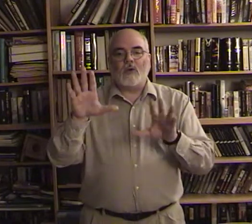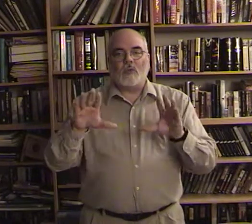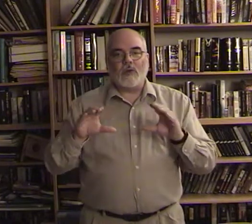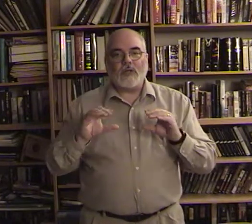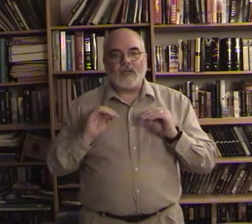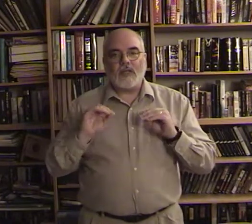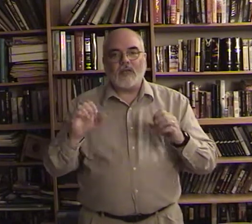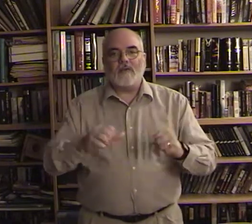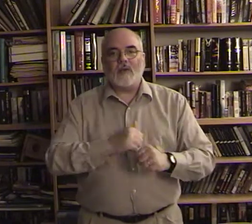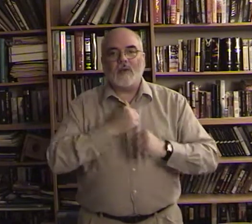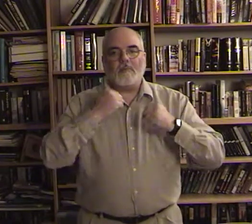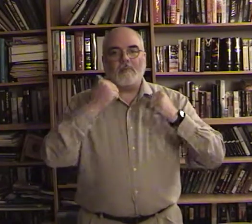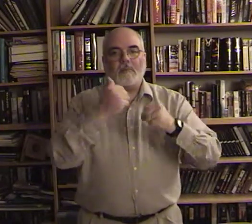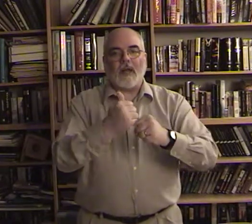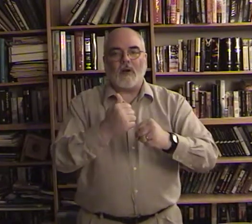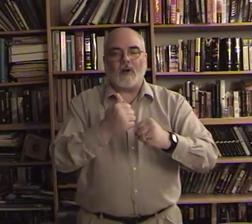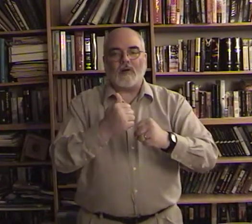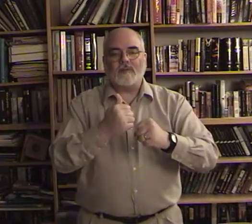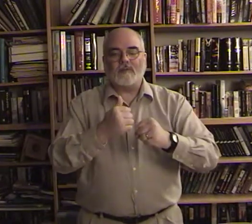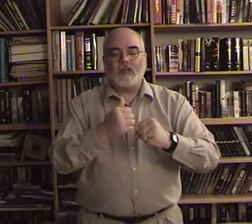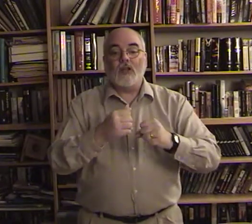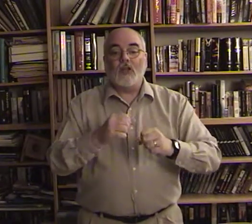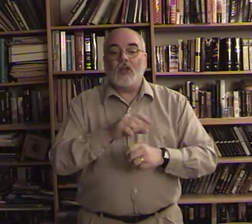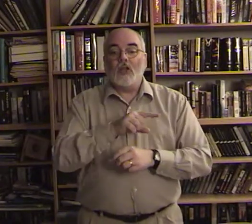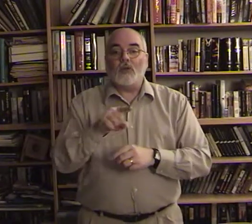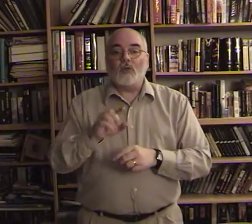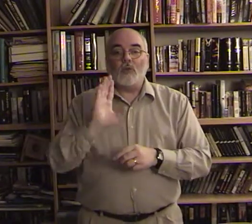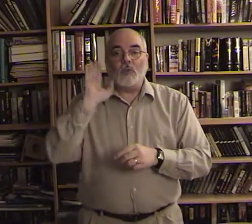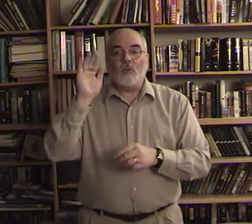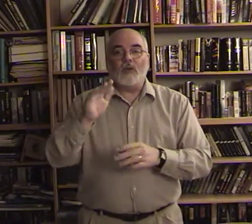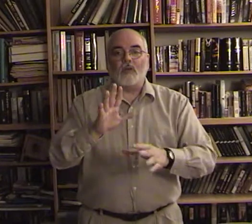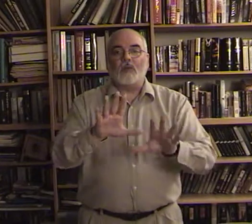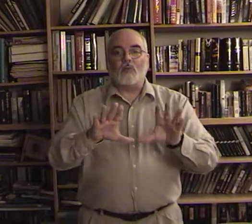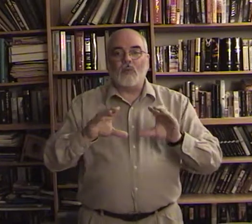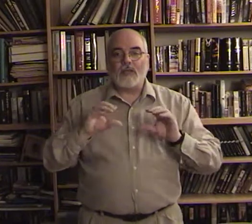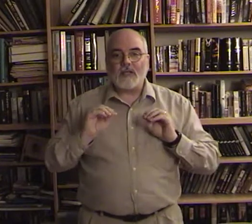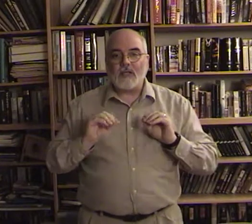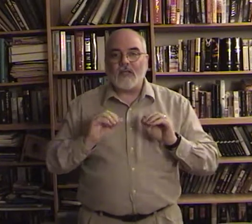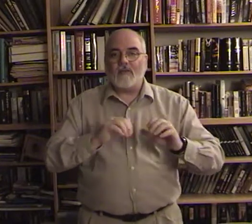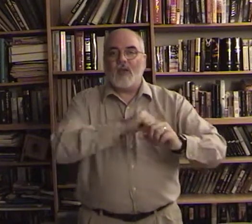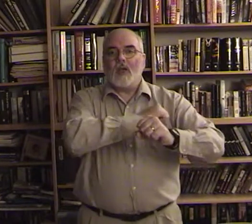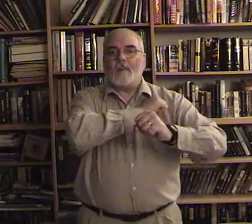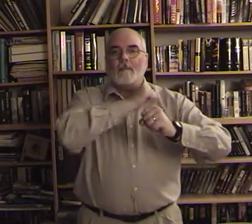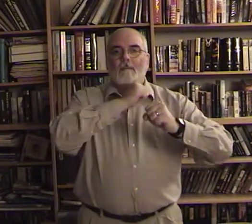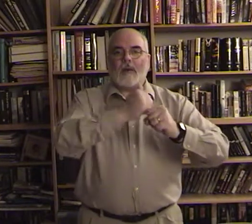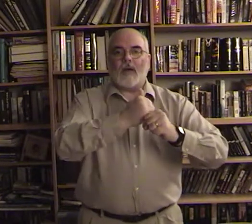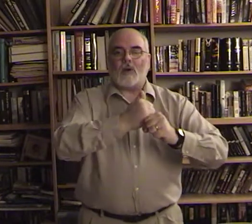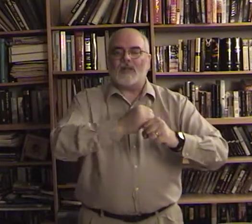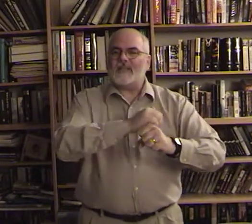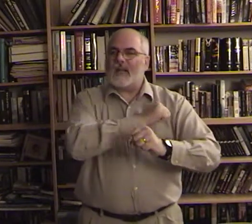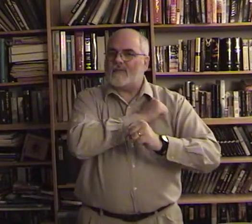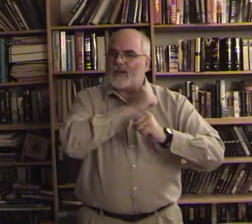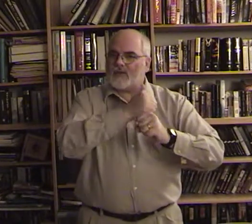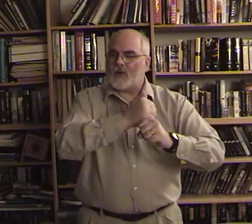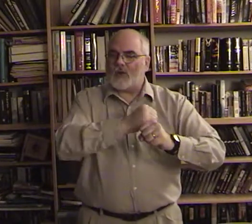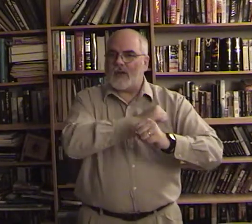receive power you will receive power it's kind of like authority